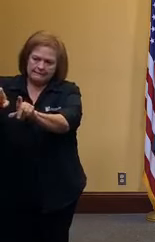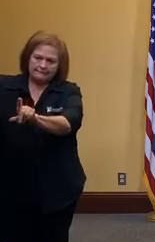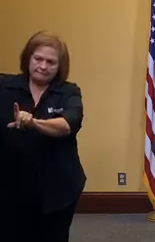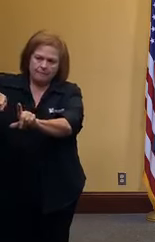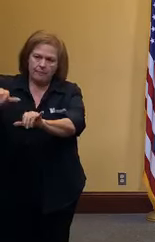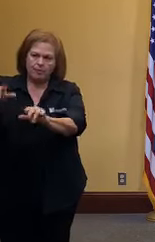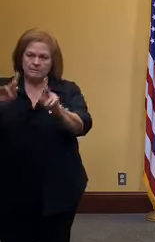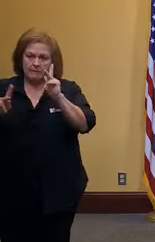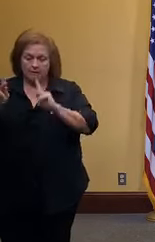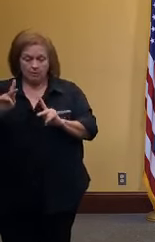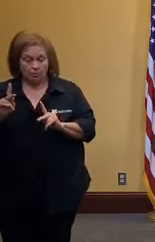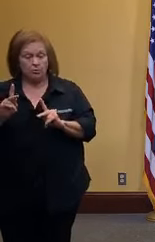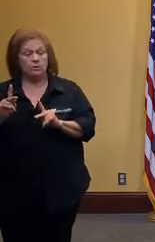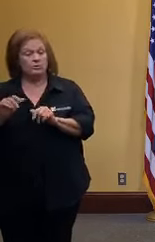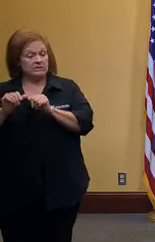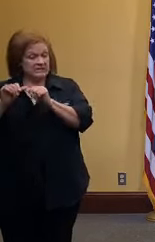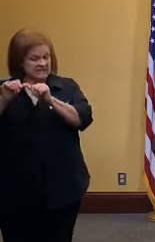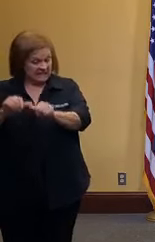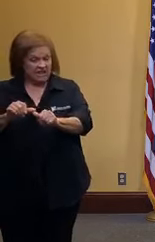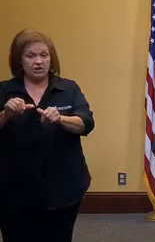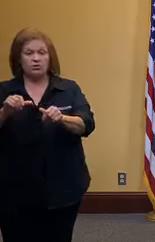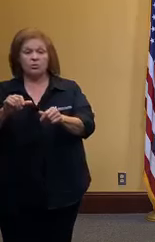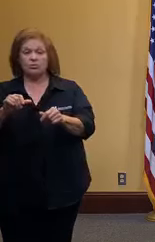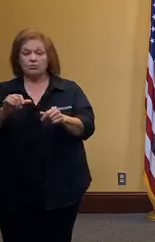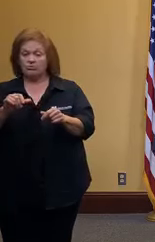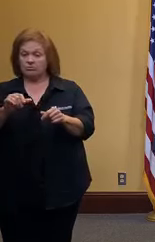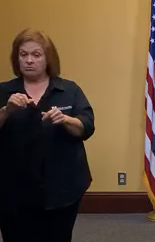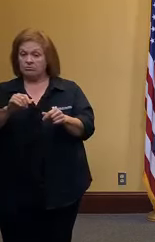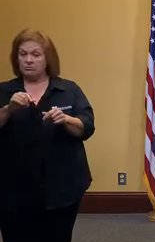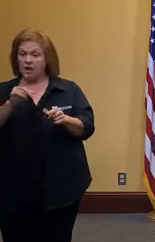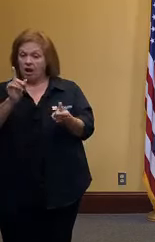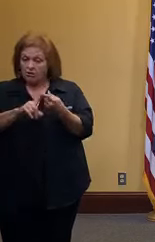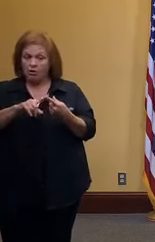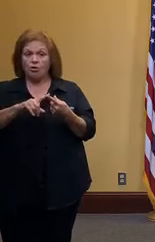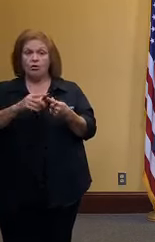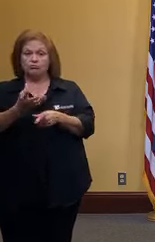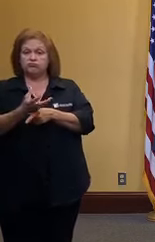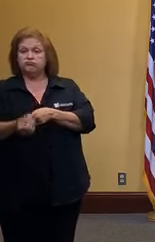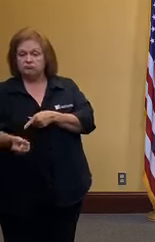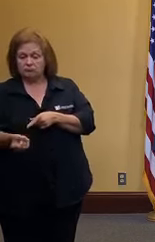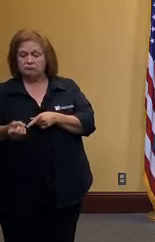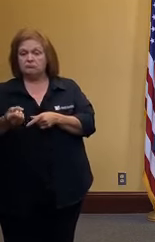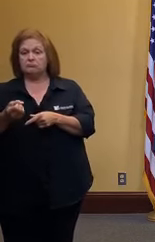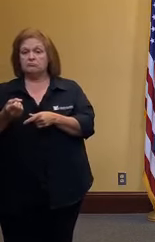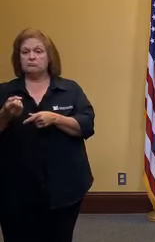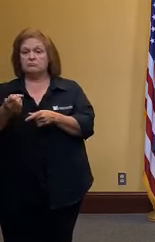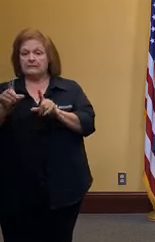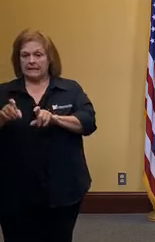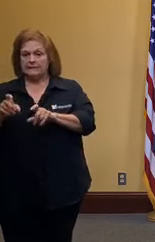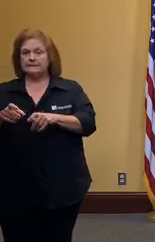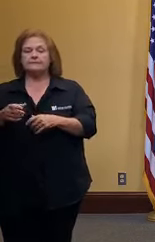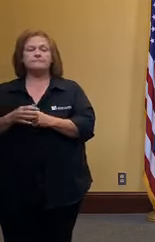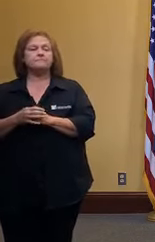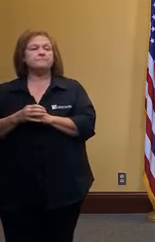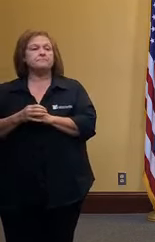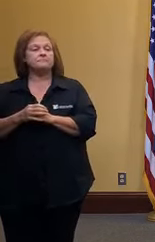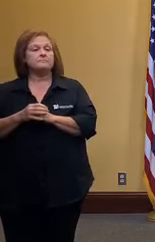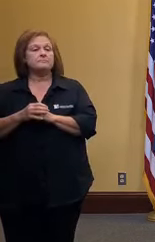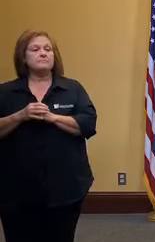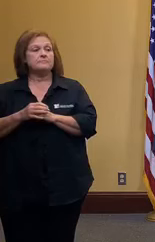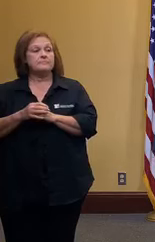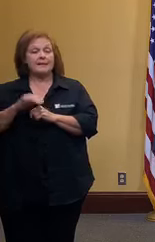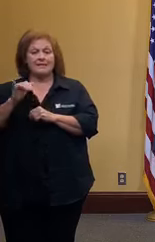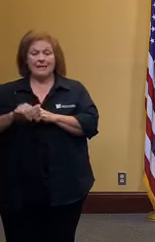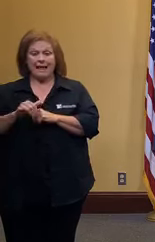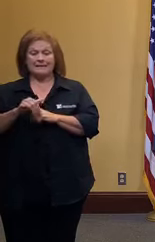long as our supplies continue to be robust testing is absolutely critical to ease restrictions because